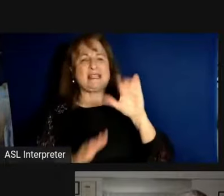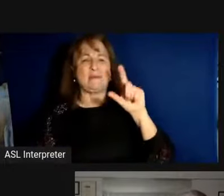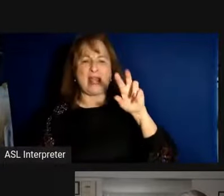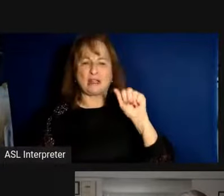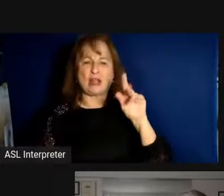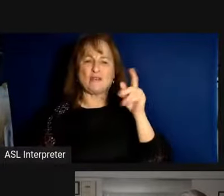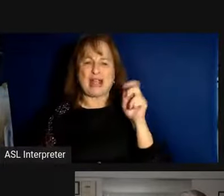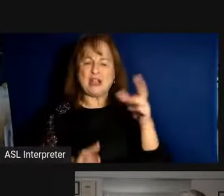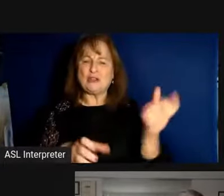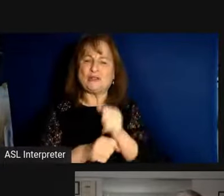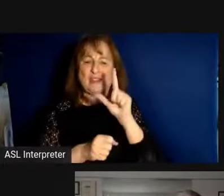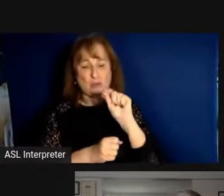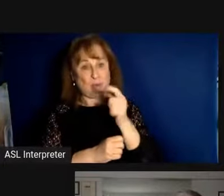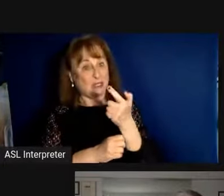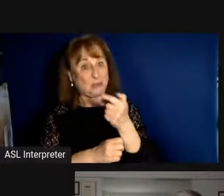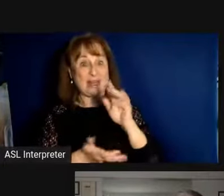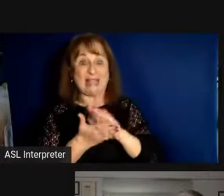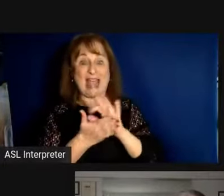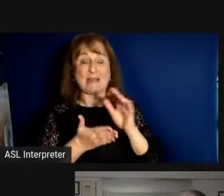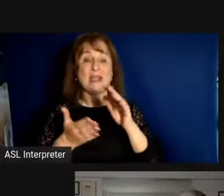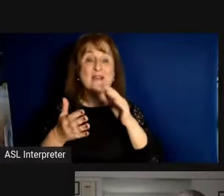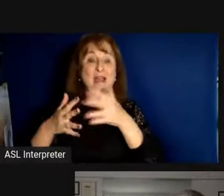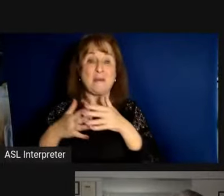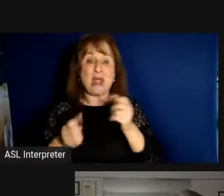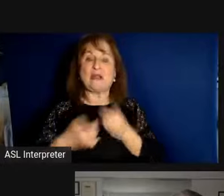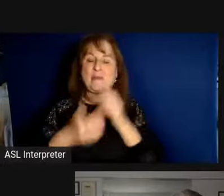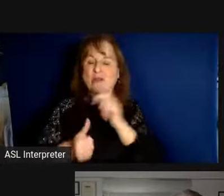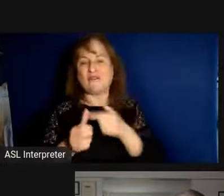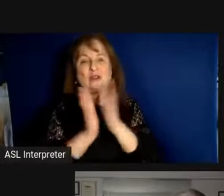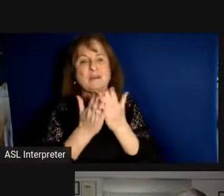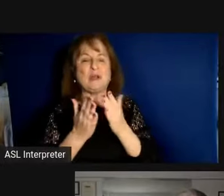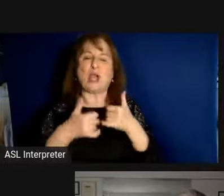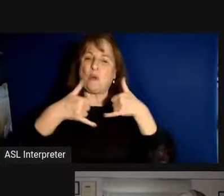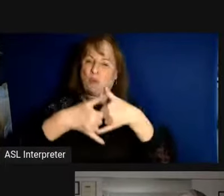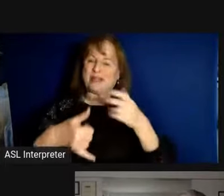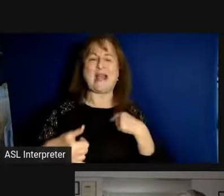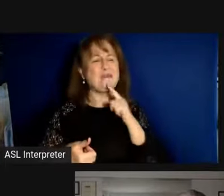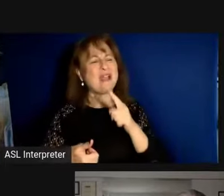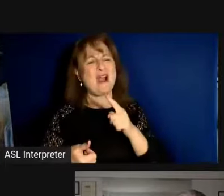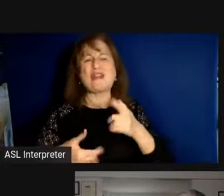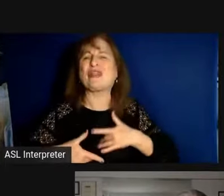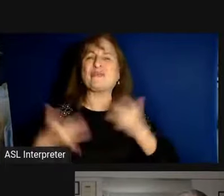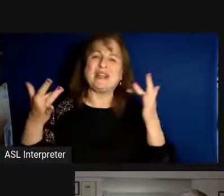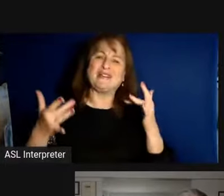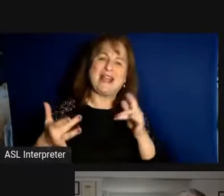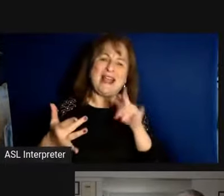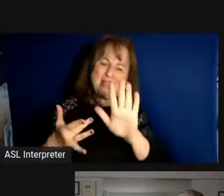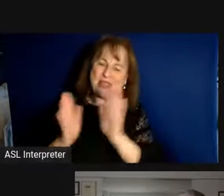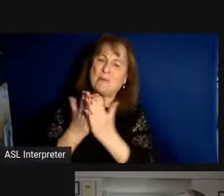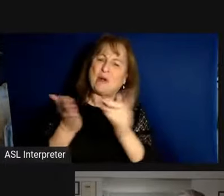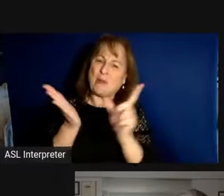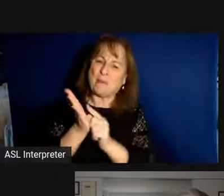2021 Academy of American Poets' first book award. And we're absolutely thrilled that their book will be